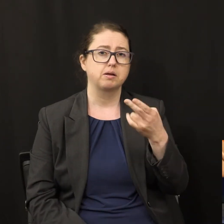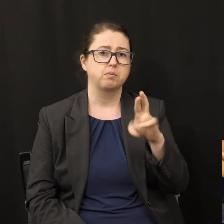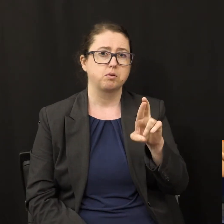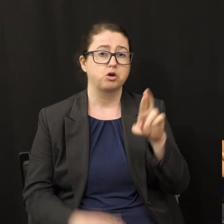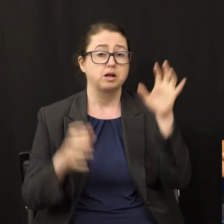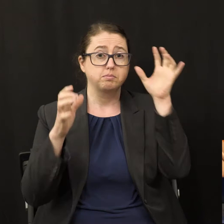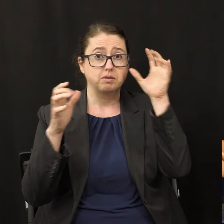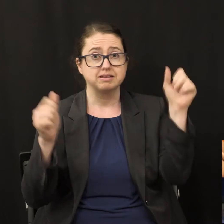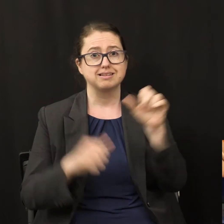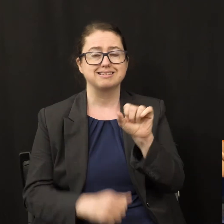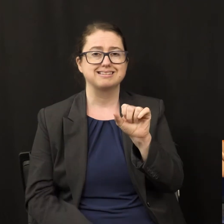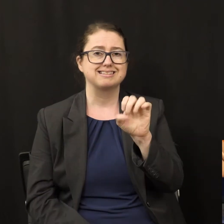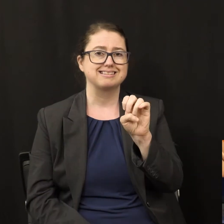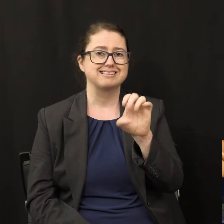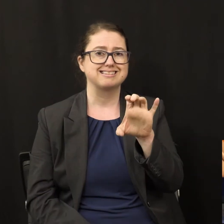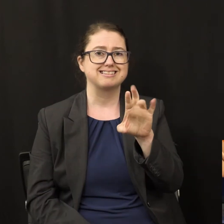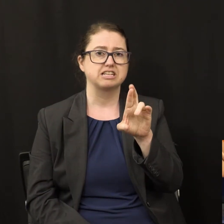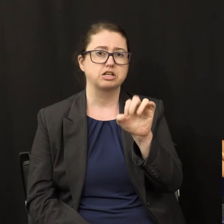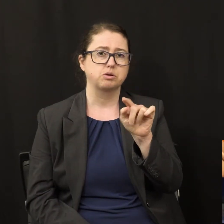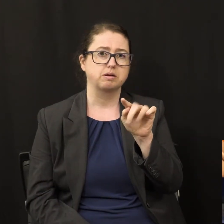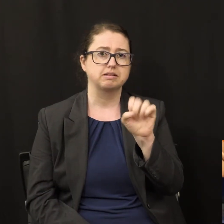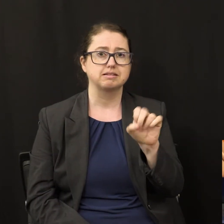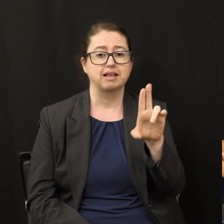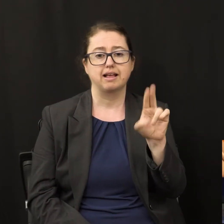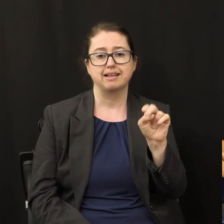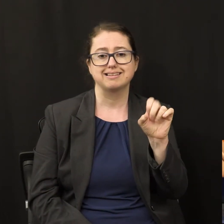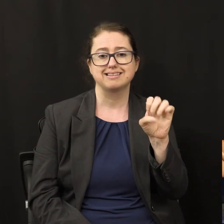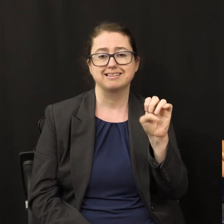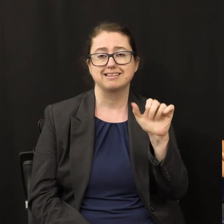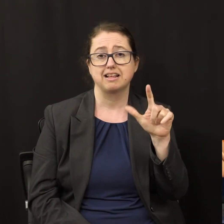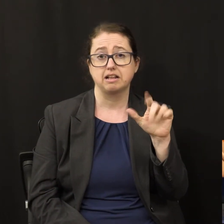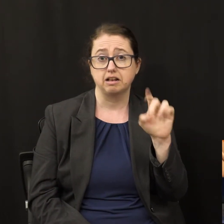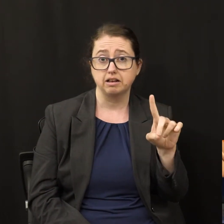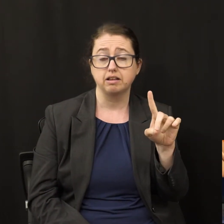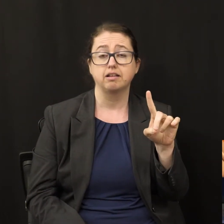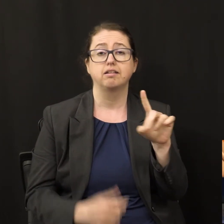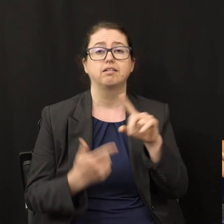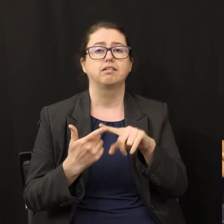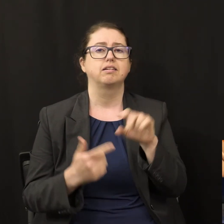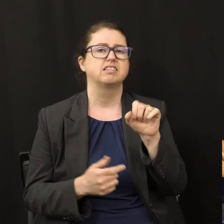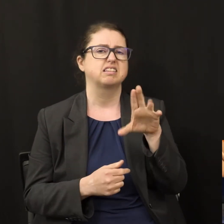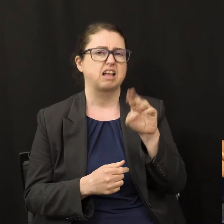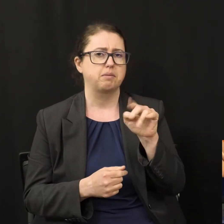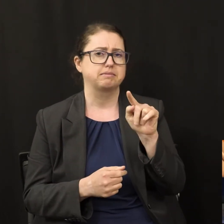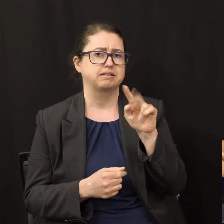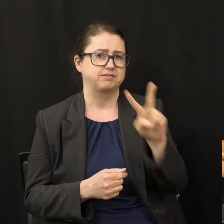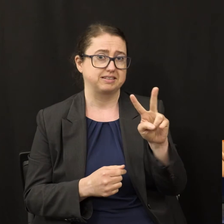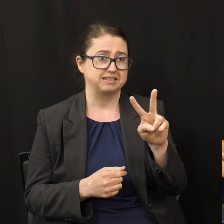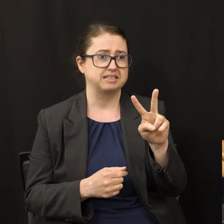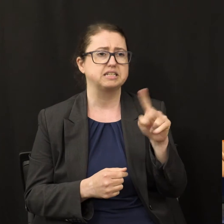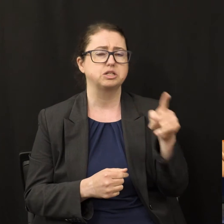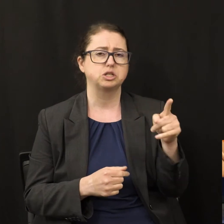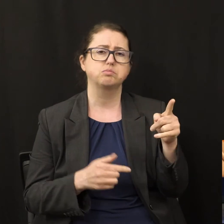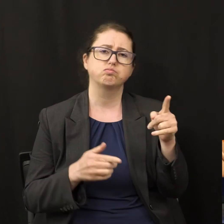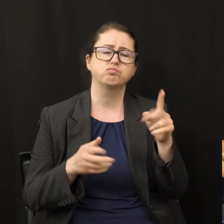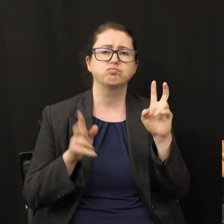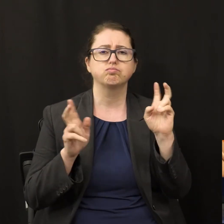TV. He is going to share with us now God's final message of love. So let's have a word of prayer together, and then